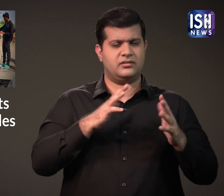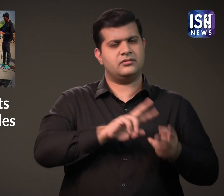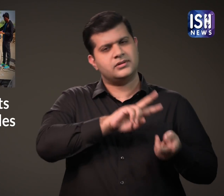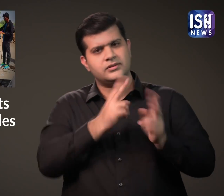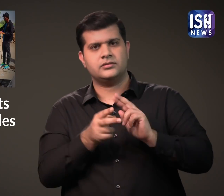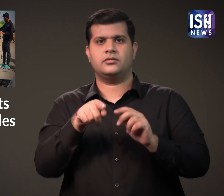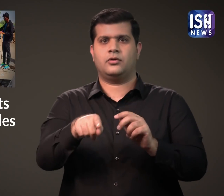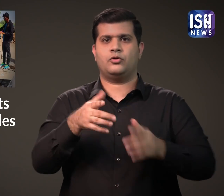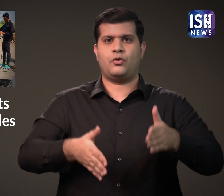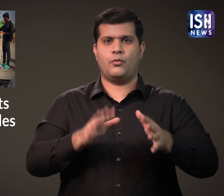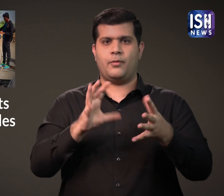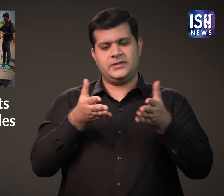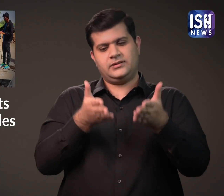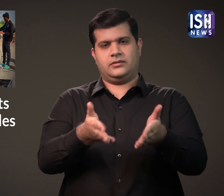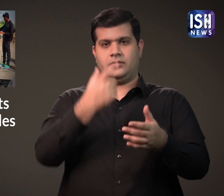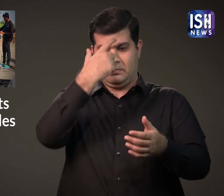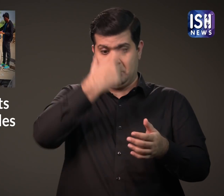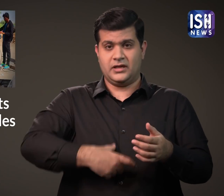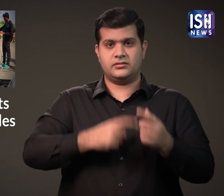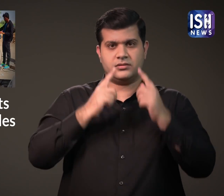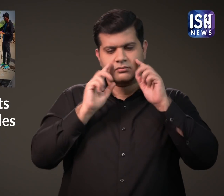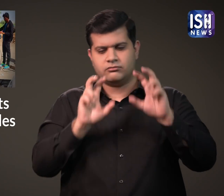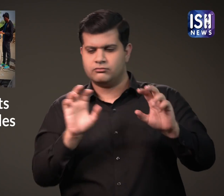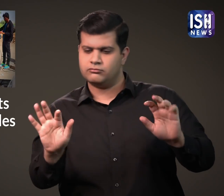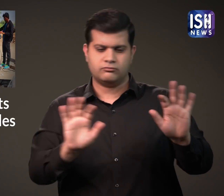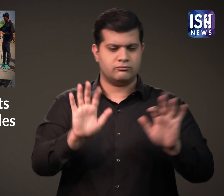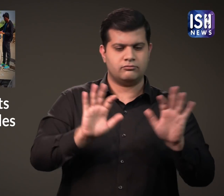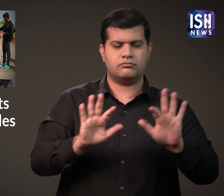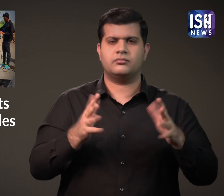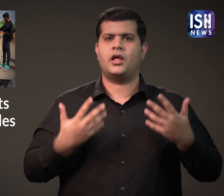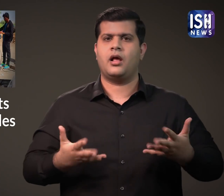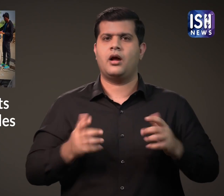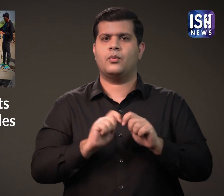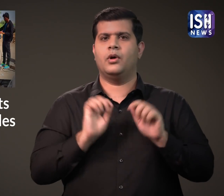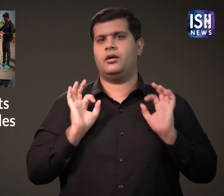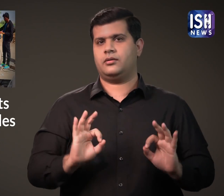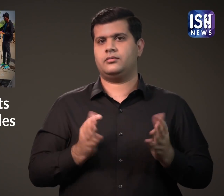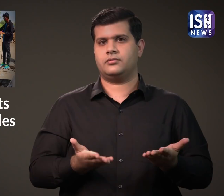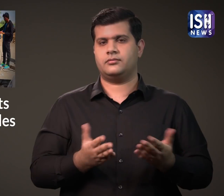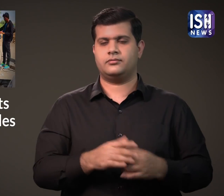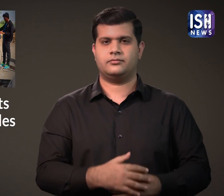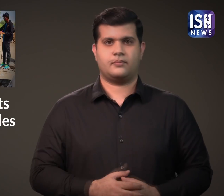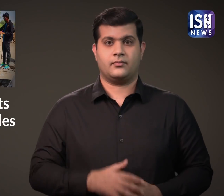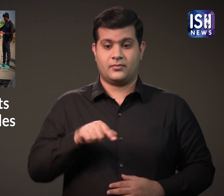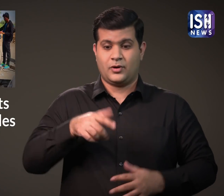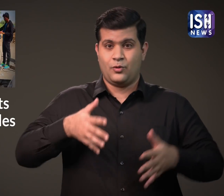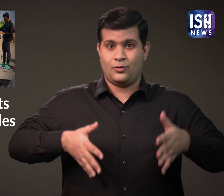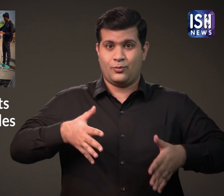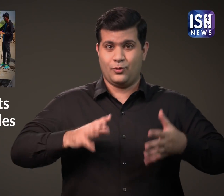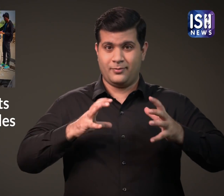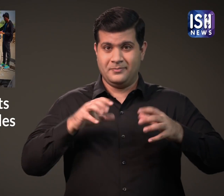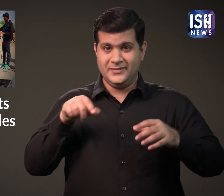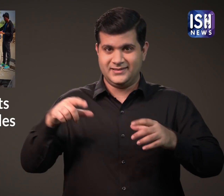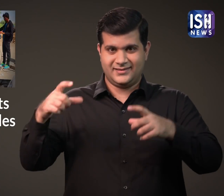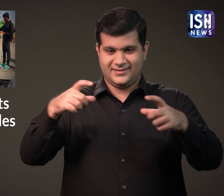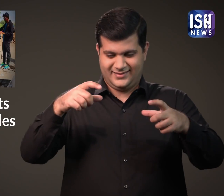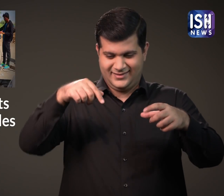The human is substituted by the robot. The operator can control and operate it seamlessly. The